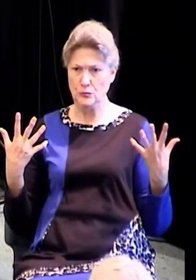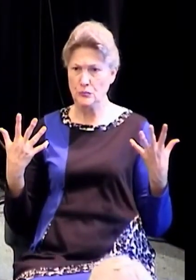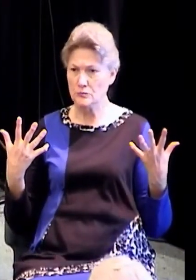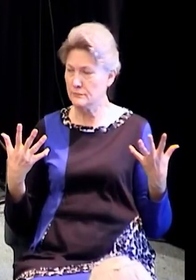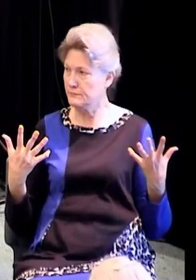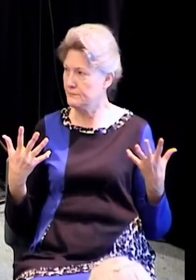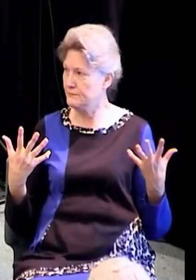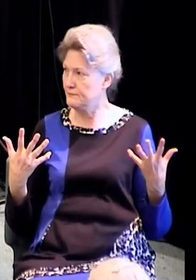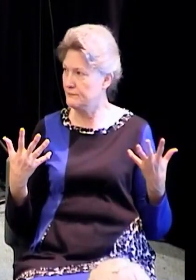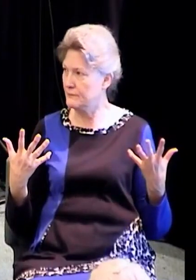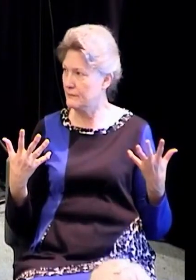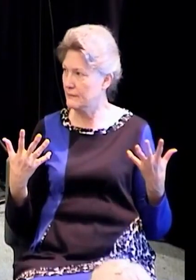I kind of just